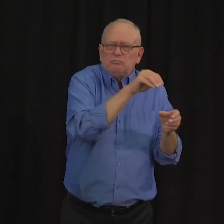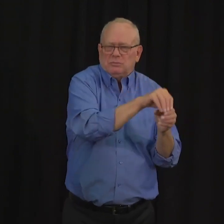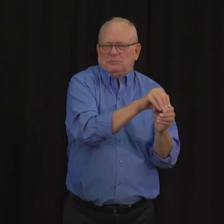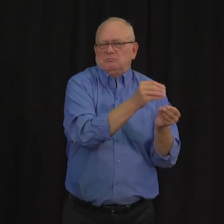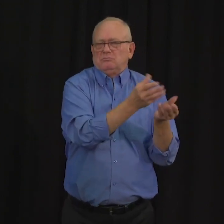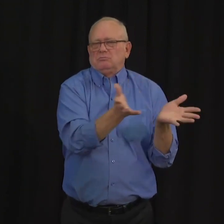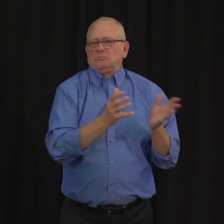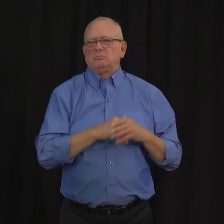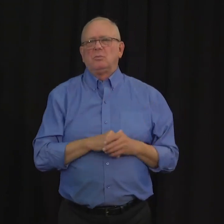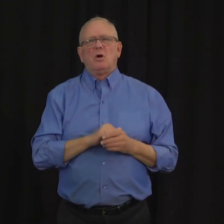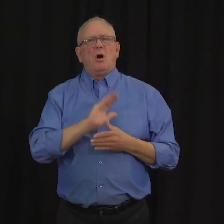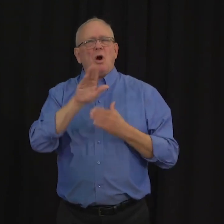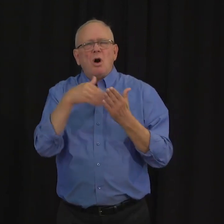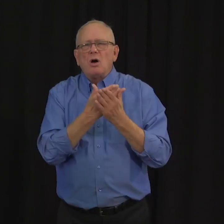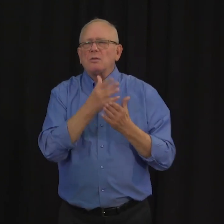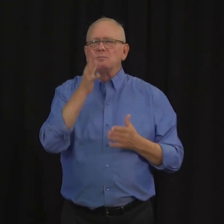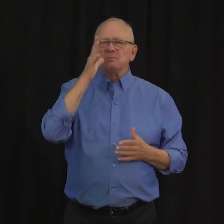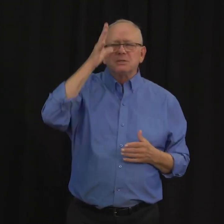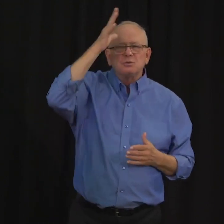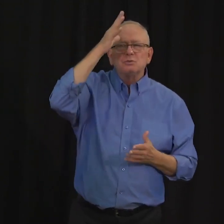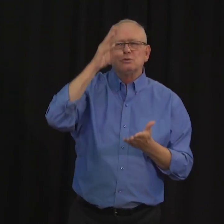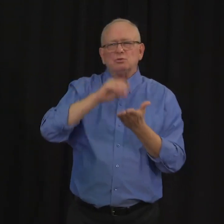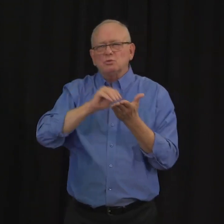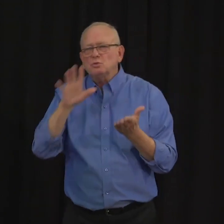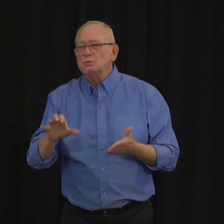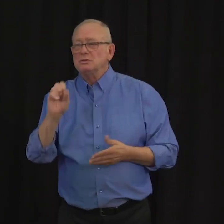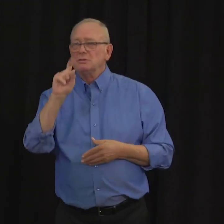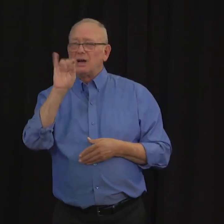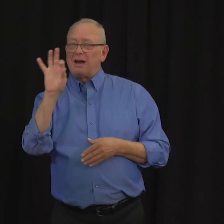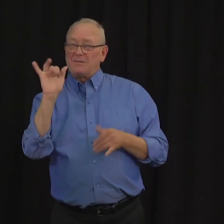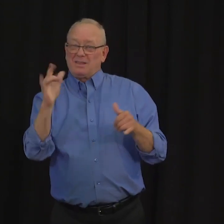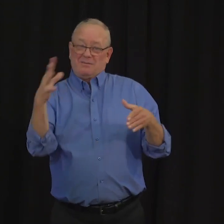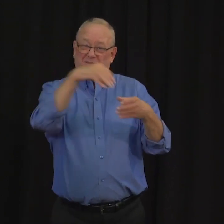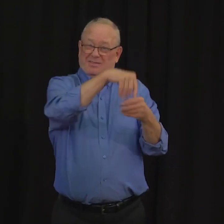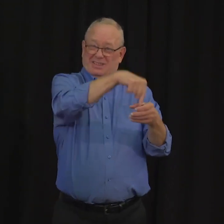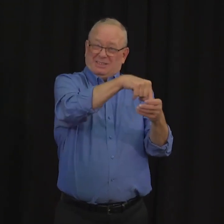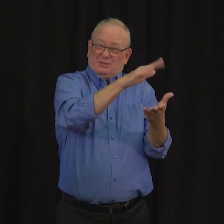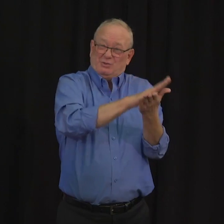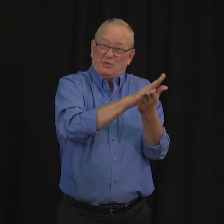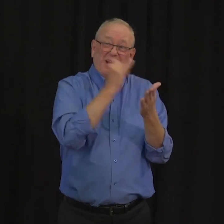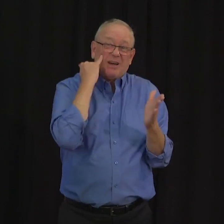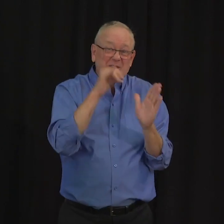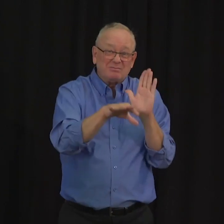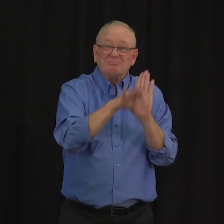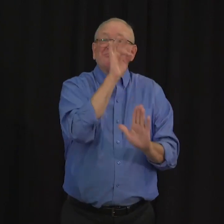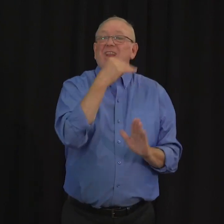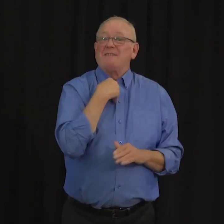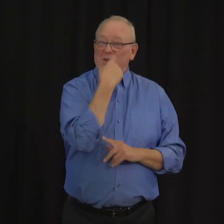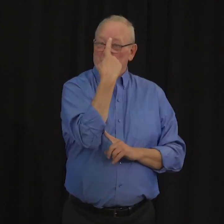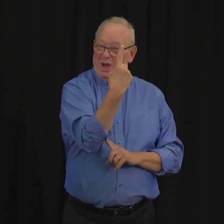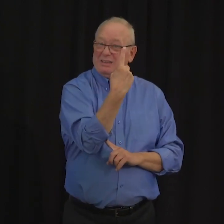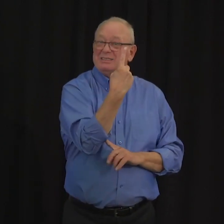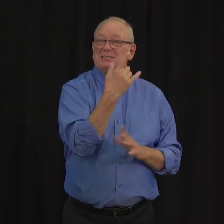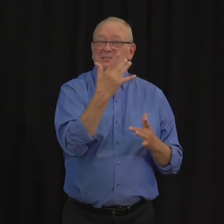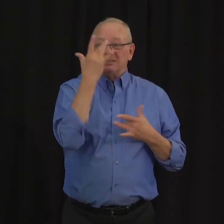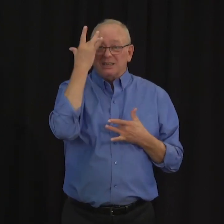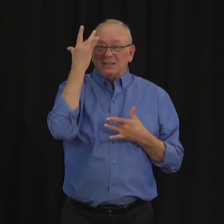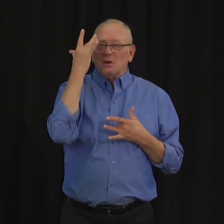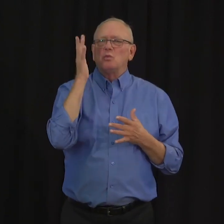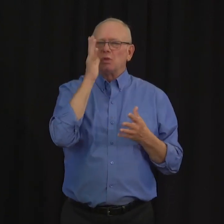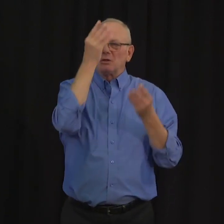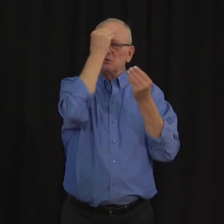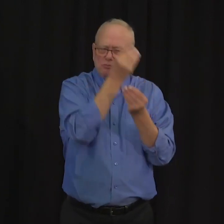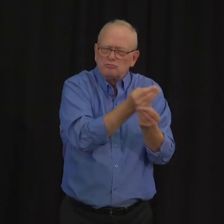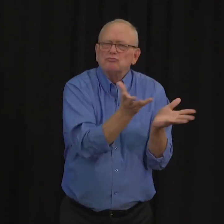students and staff who are part of a school community where an infectious case is identified have been receiving and will